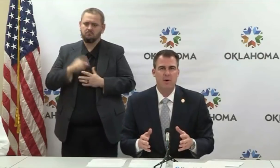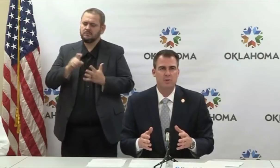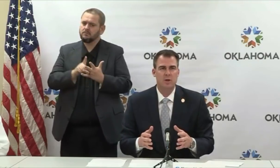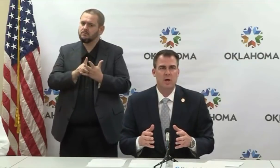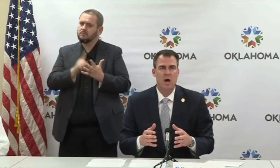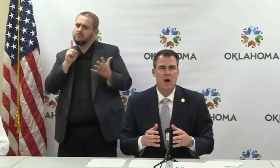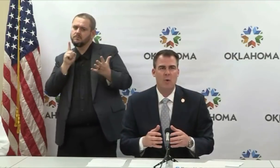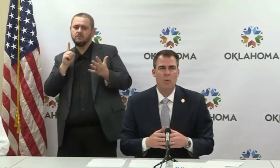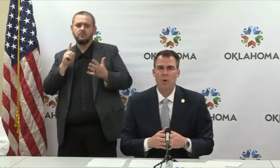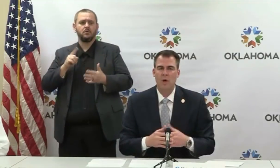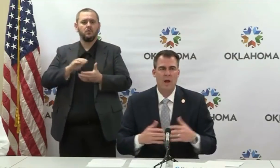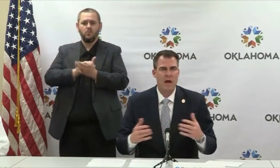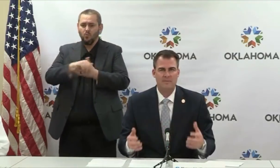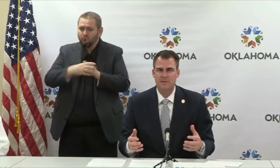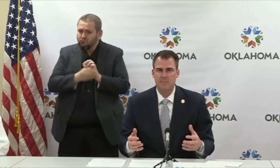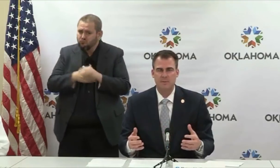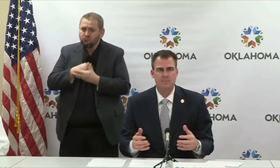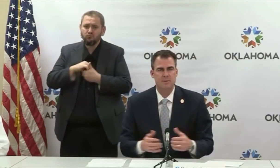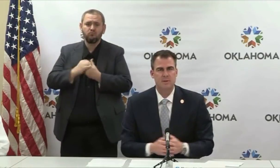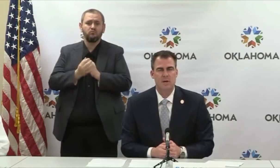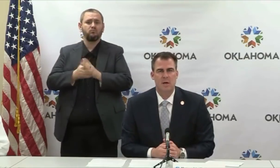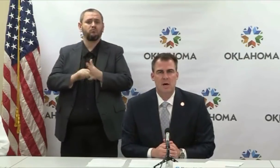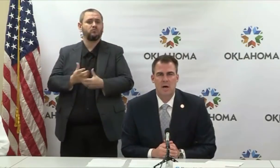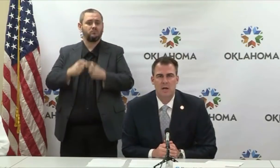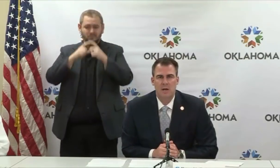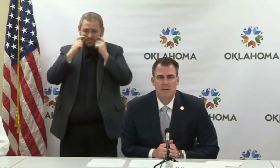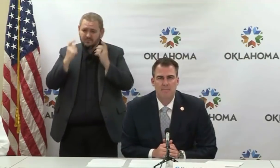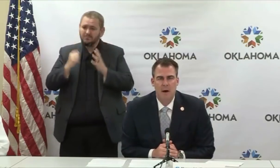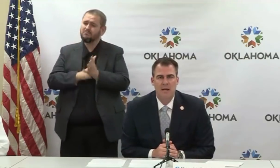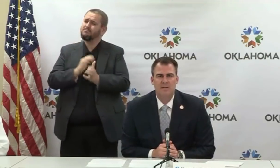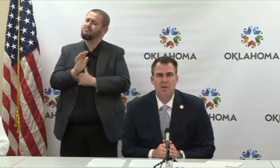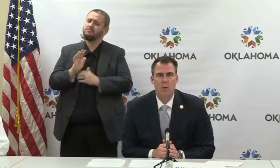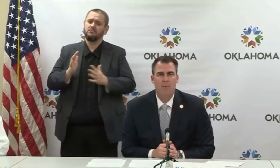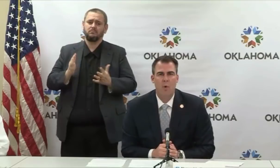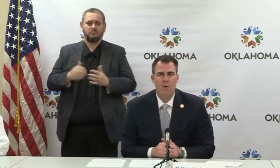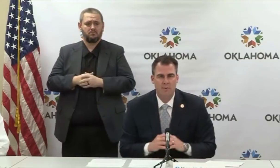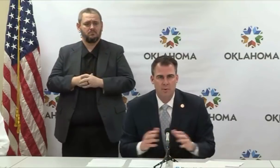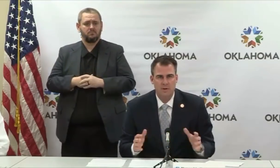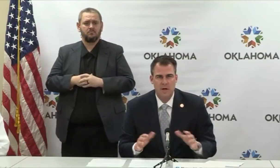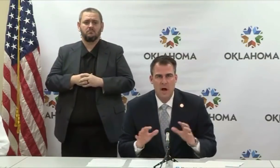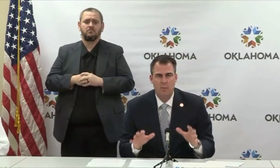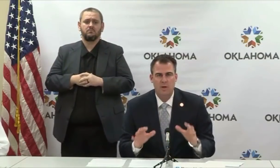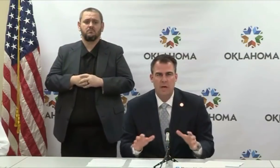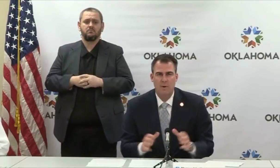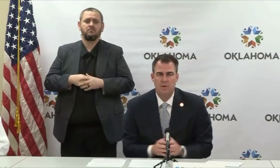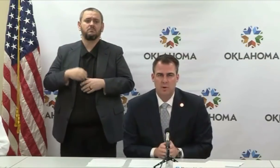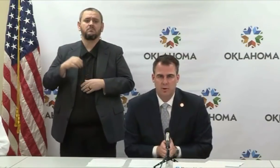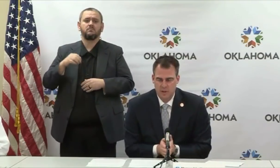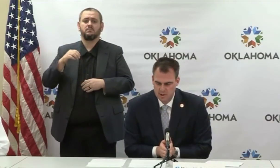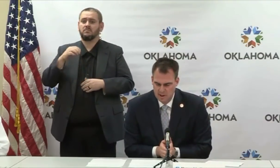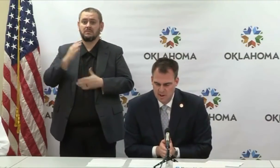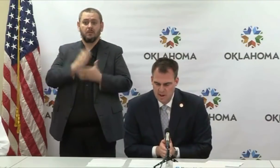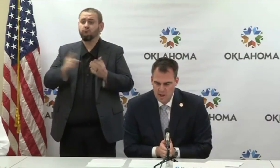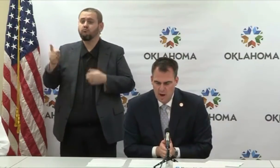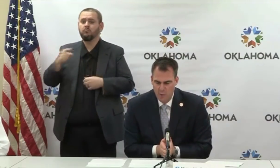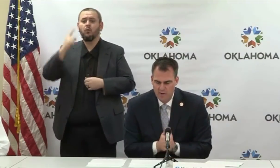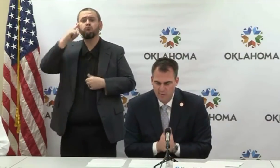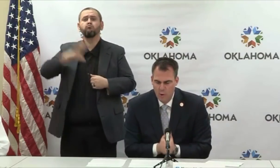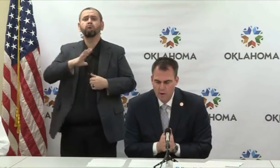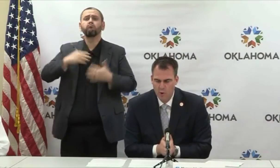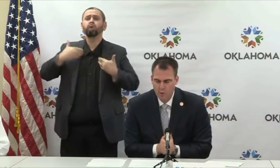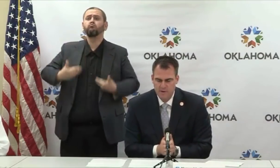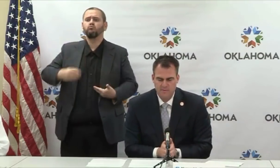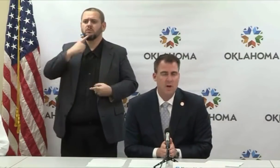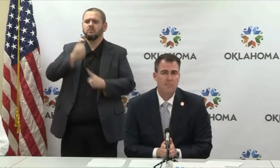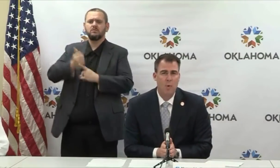some folks will not have symptoms, but it's so important that through this time we keep our social distancing. We